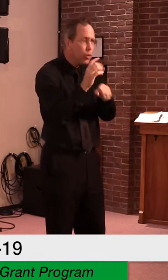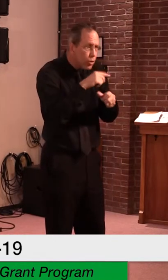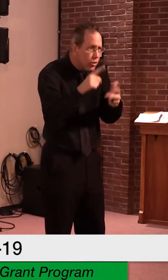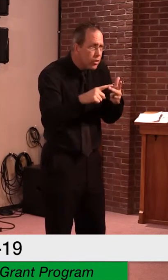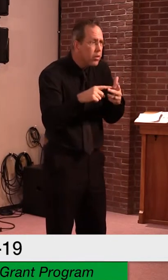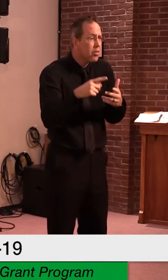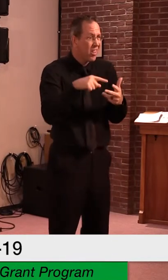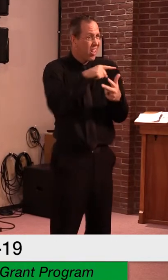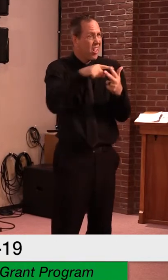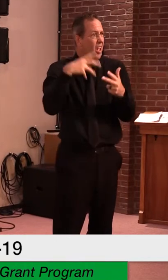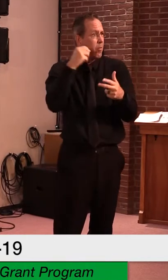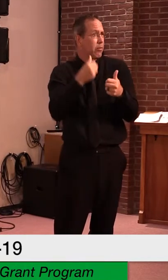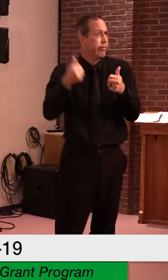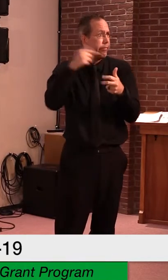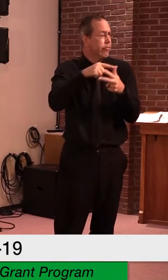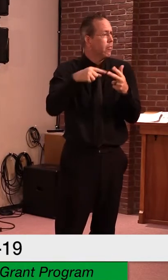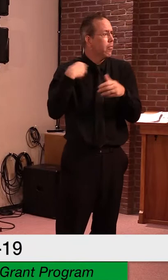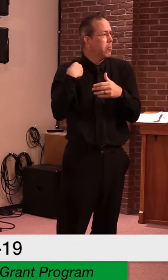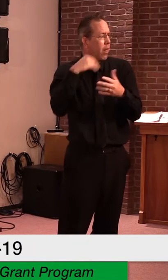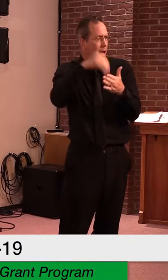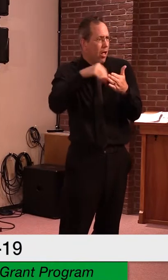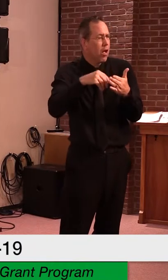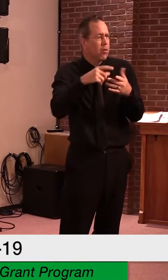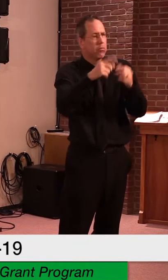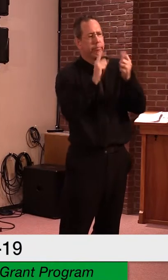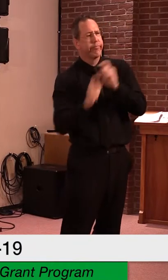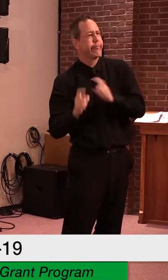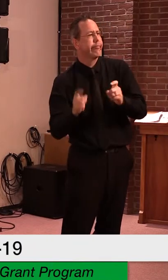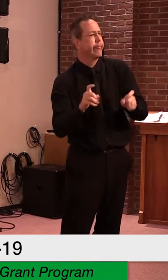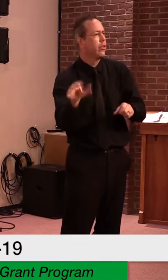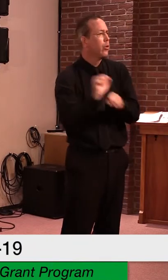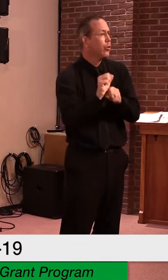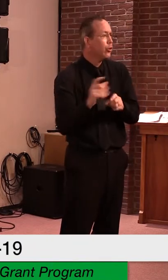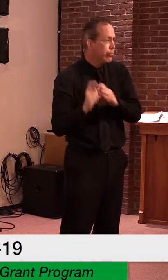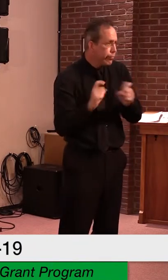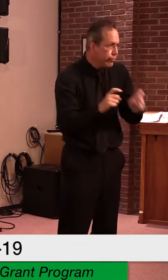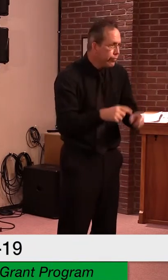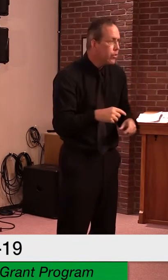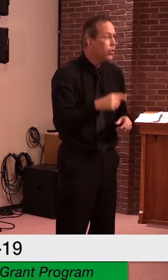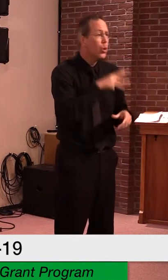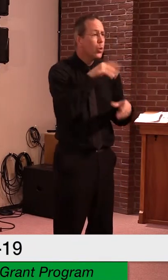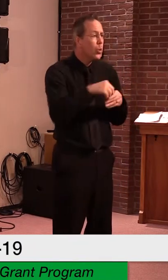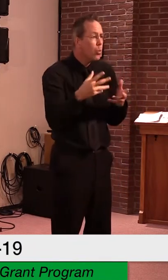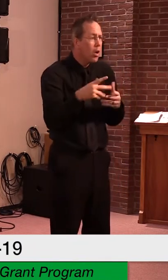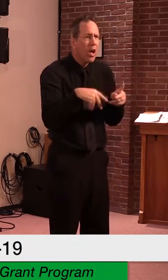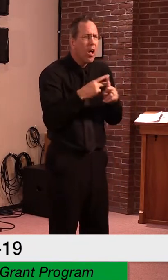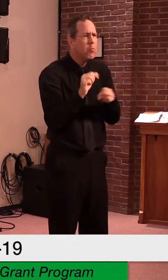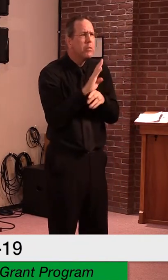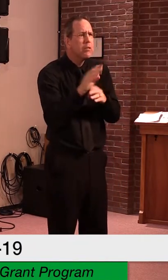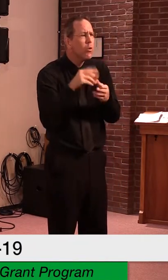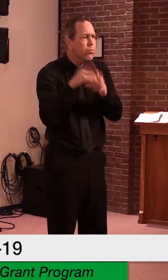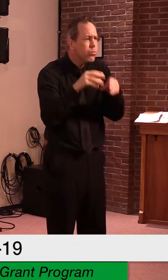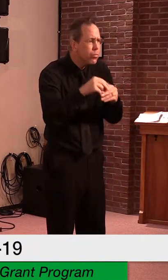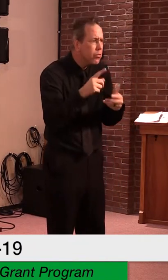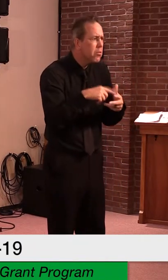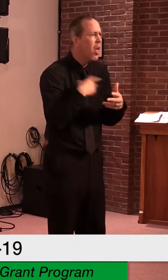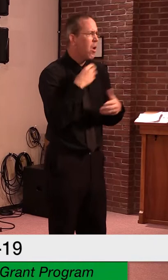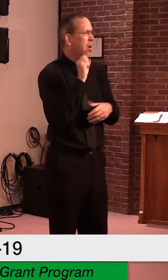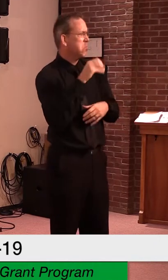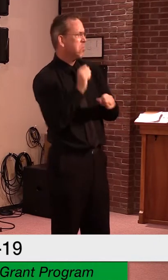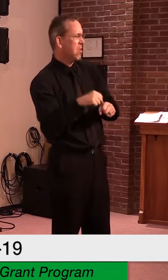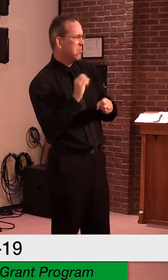Specifically, the legislation defines the following types of employers as eligible to apply